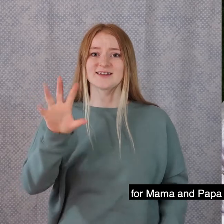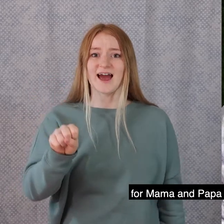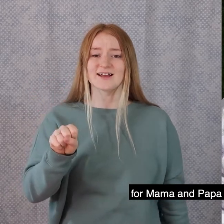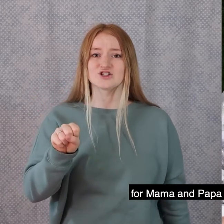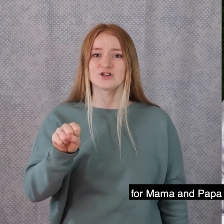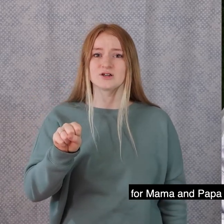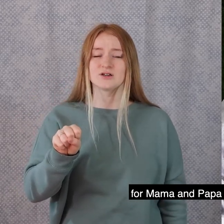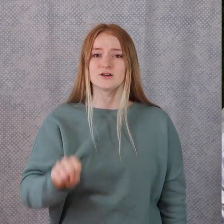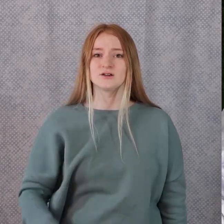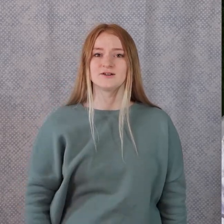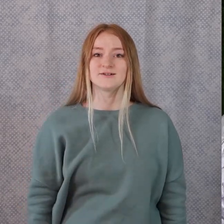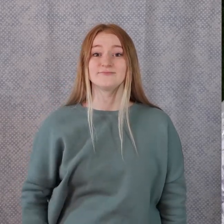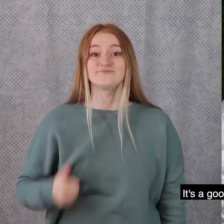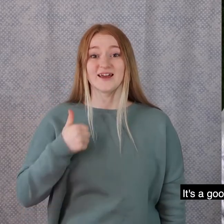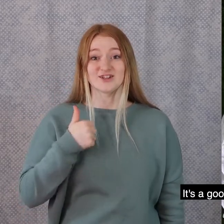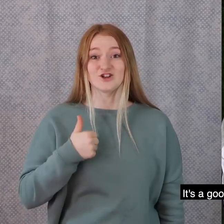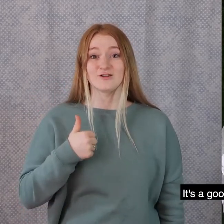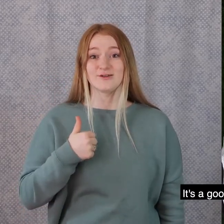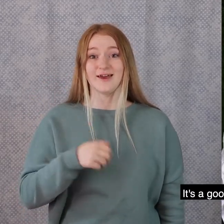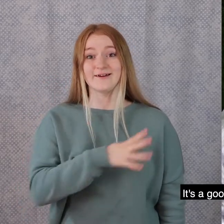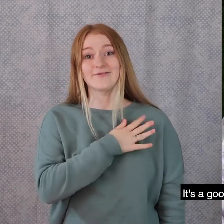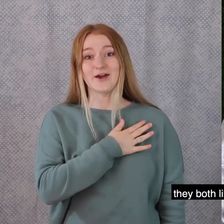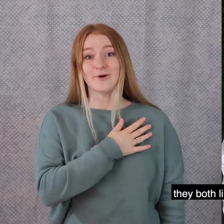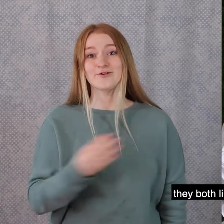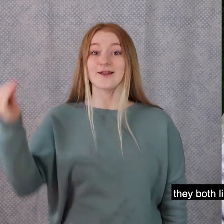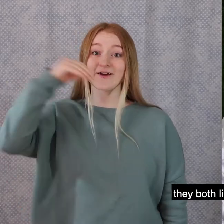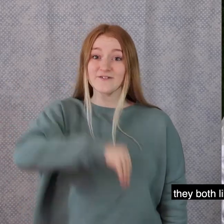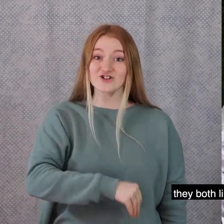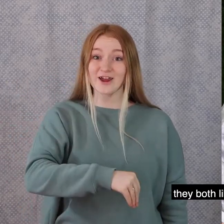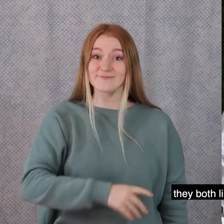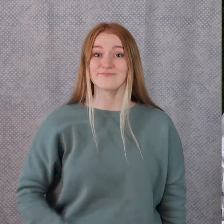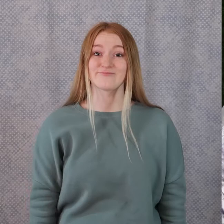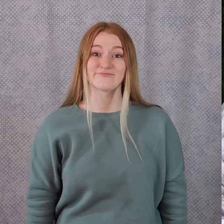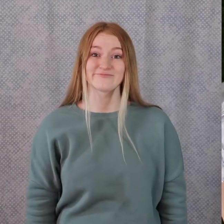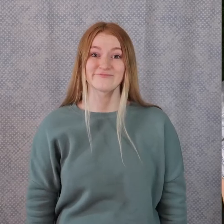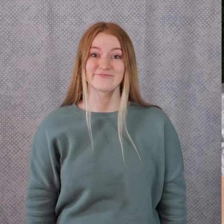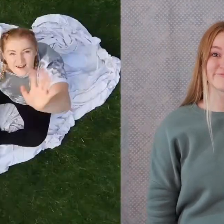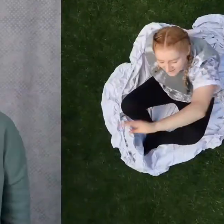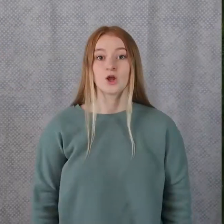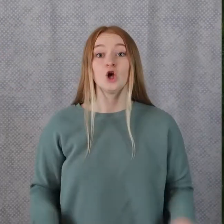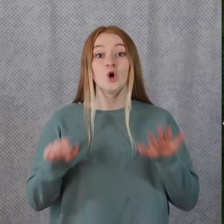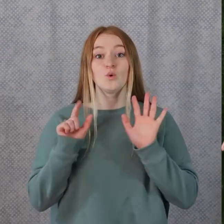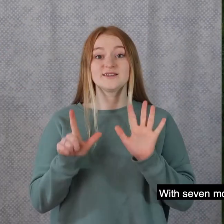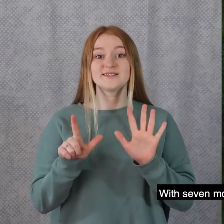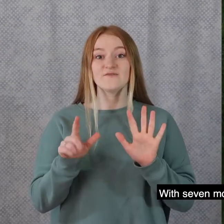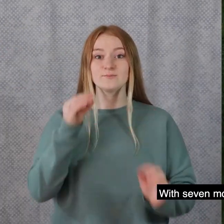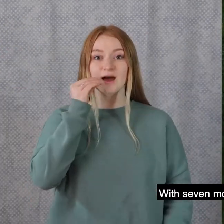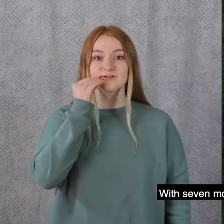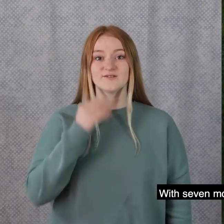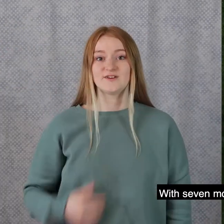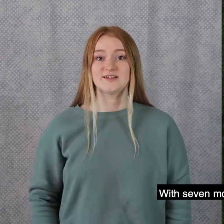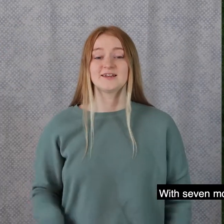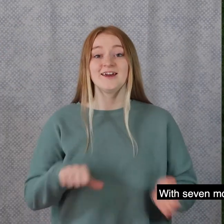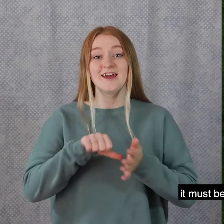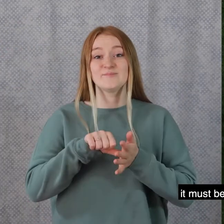Fisher to catch. It's a good thing they both like fishing. With seven